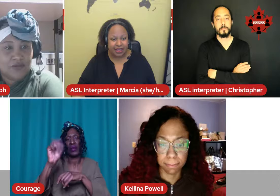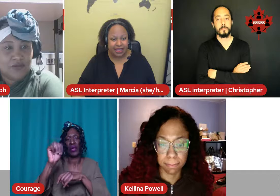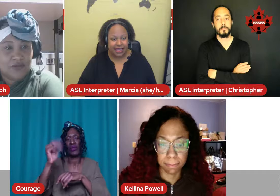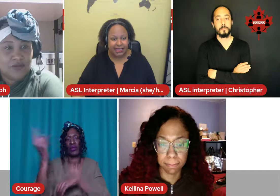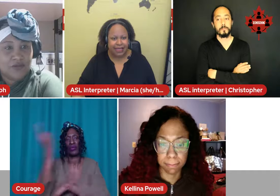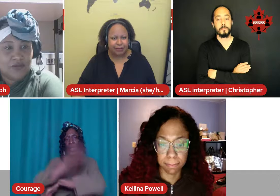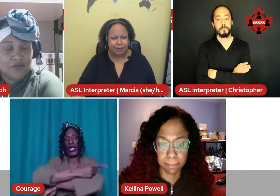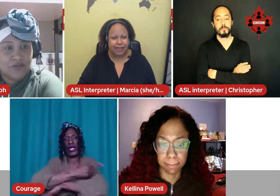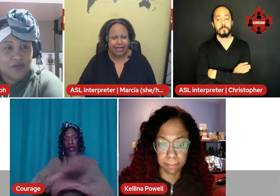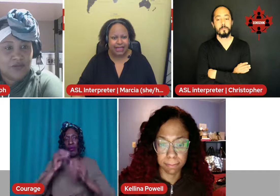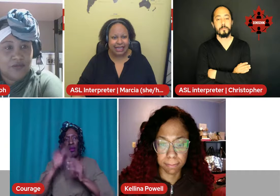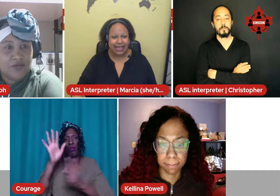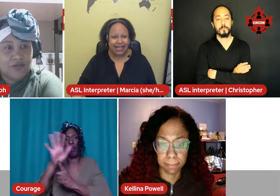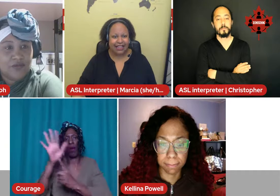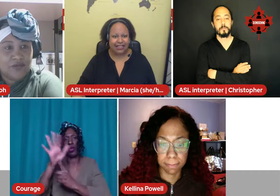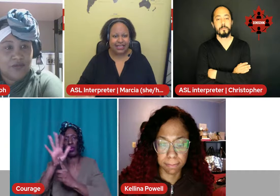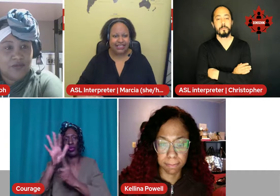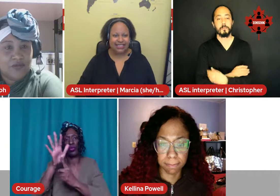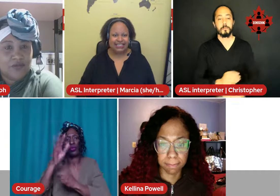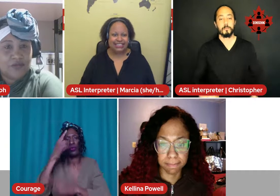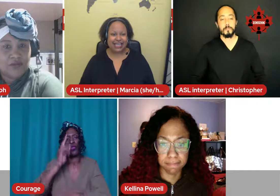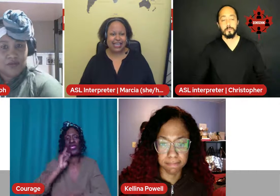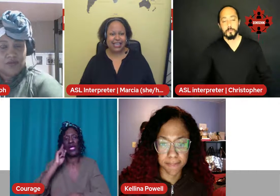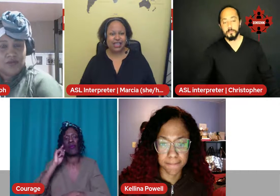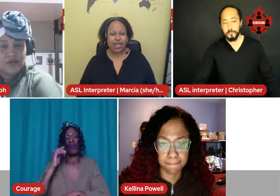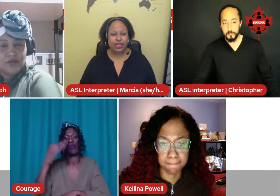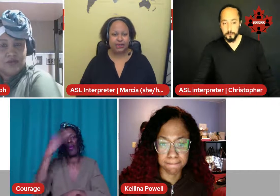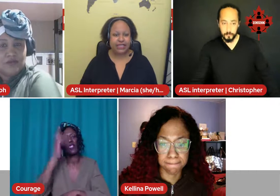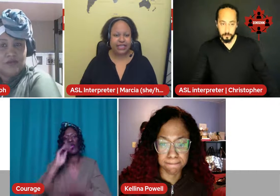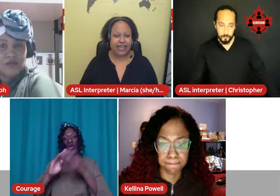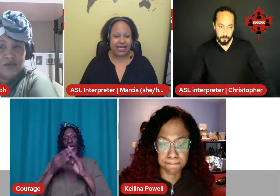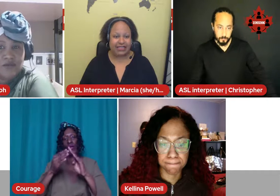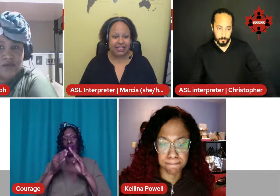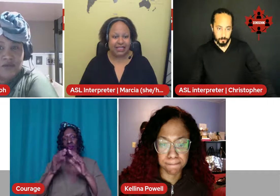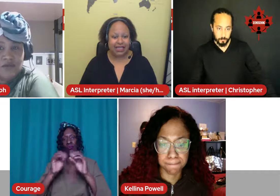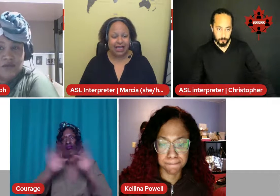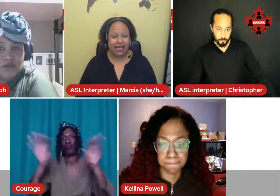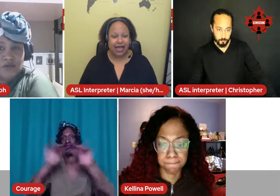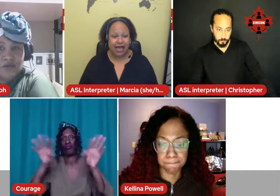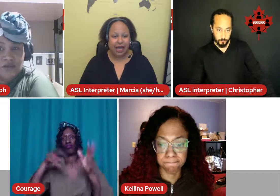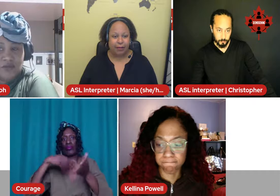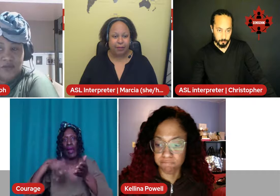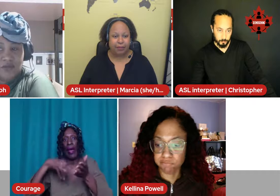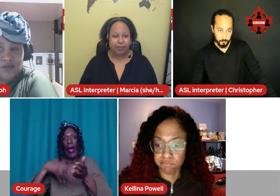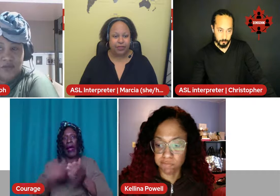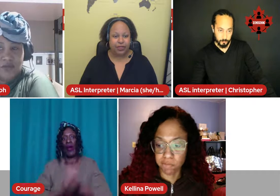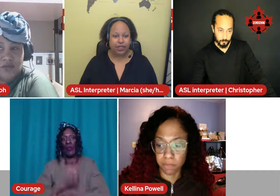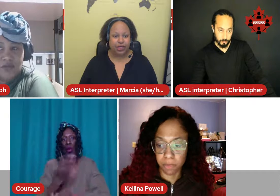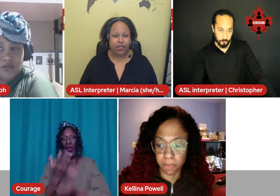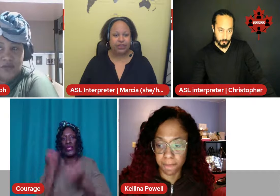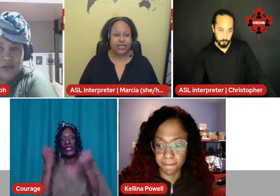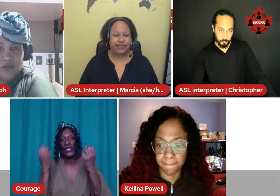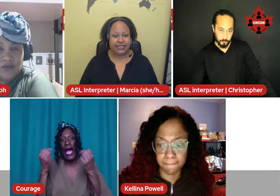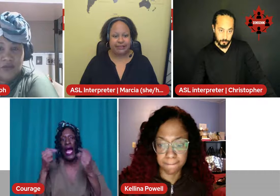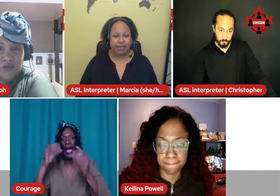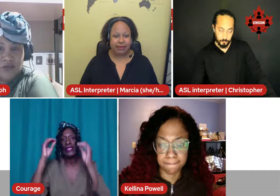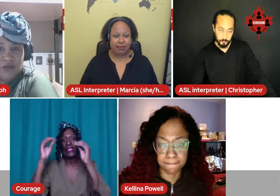Yeah. Yeah. think today you see that, um, you see things being,